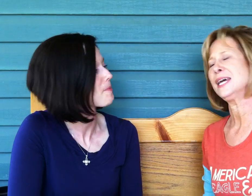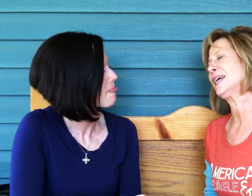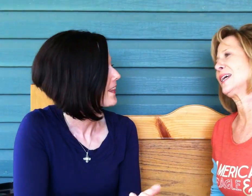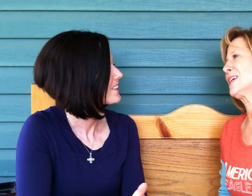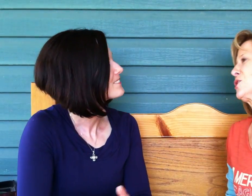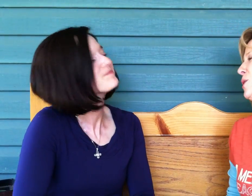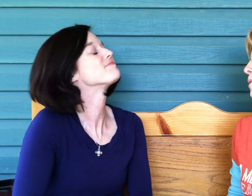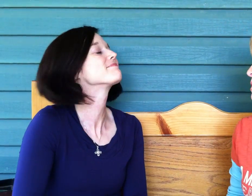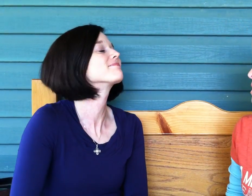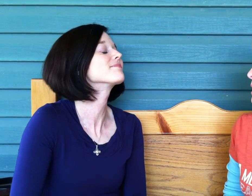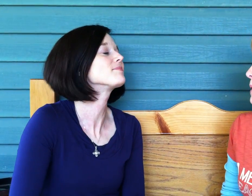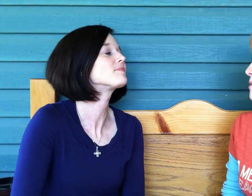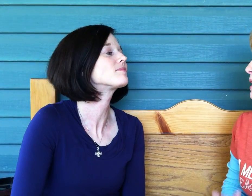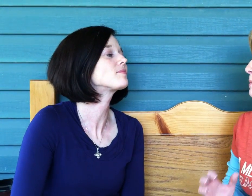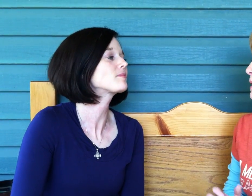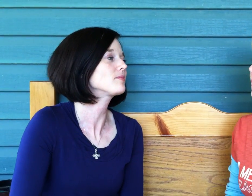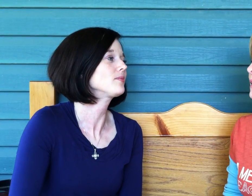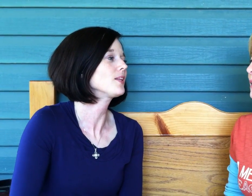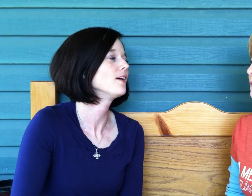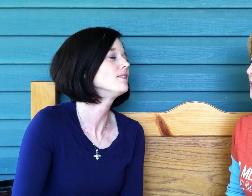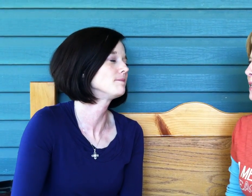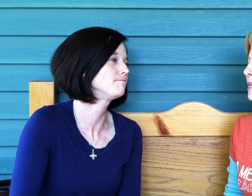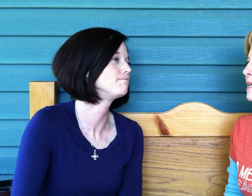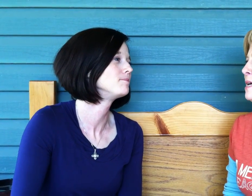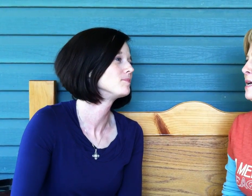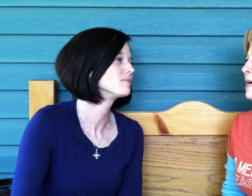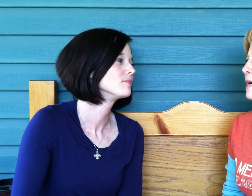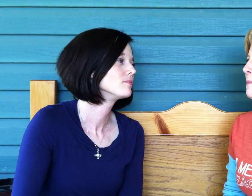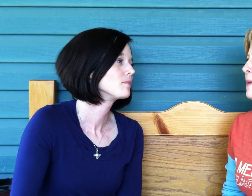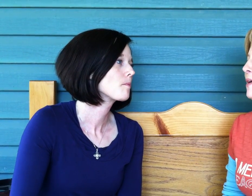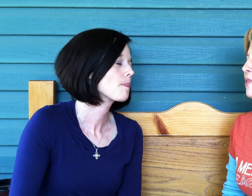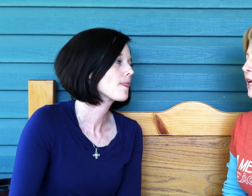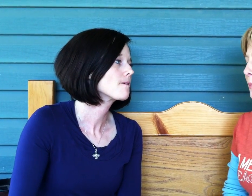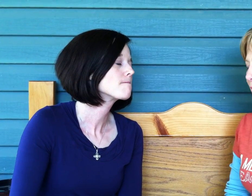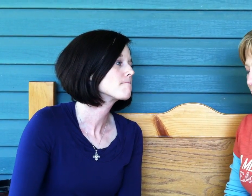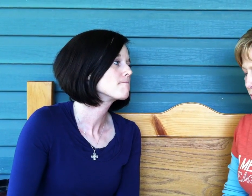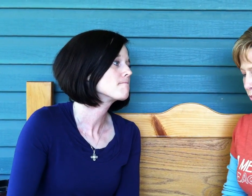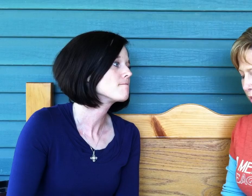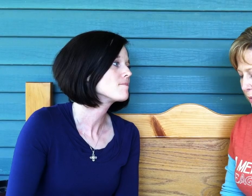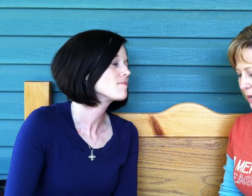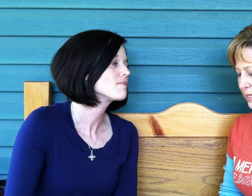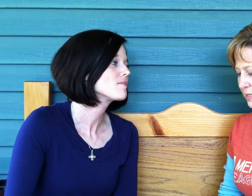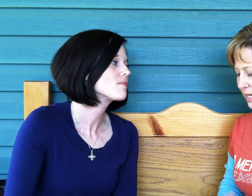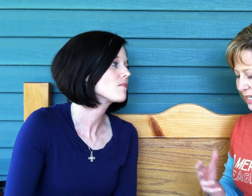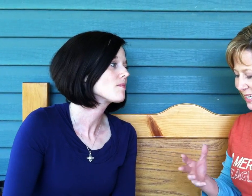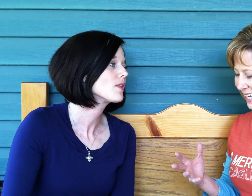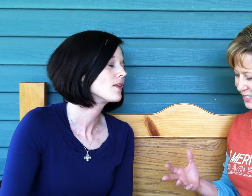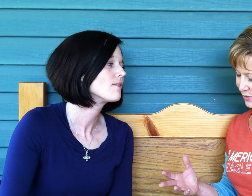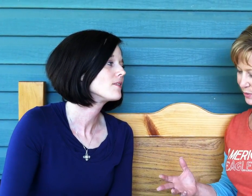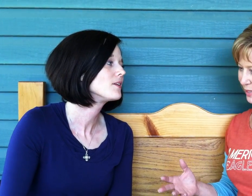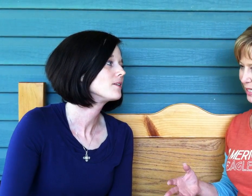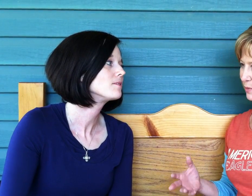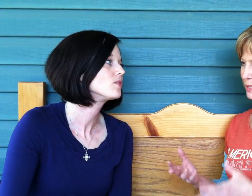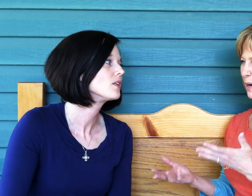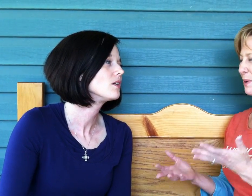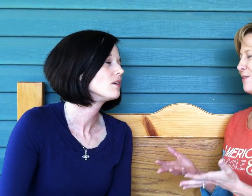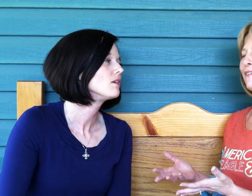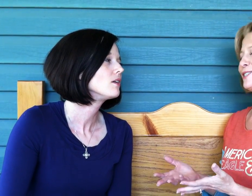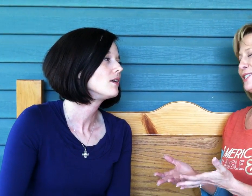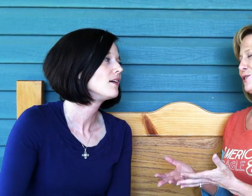And yesterday we were talking about naming the gifts and I thought about a story. My son, Andrew, when he was probably five or six years